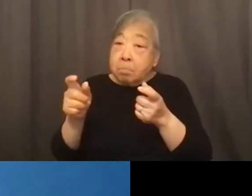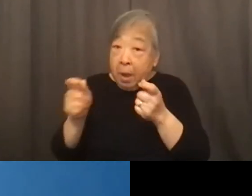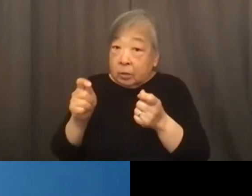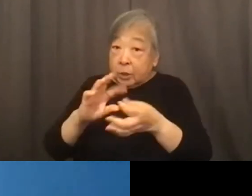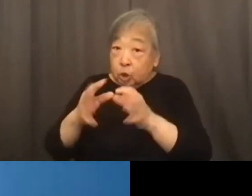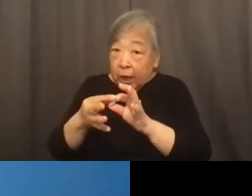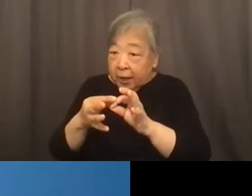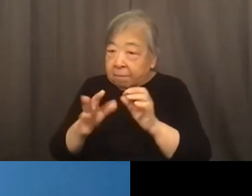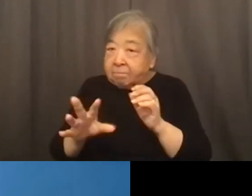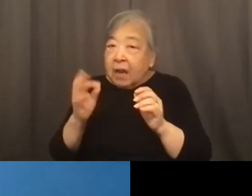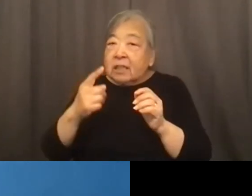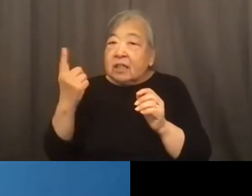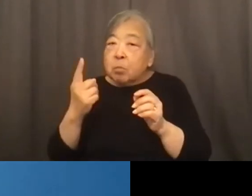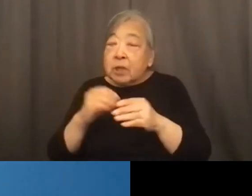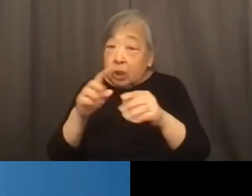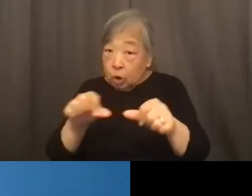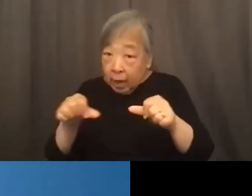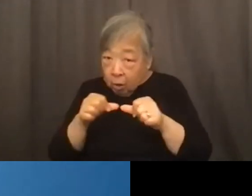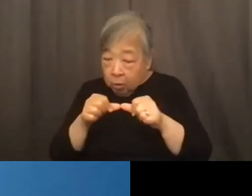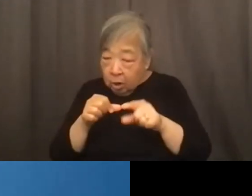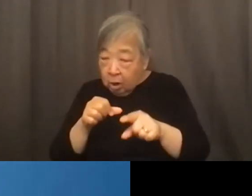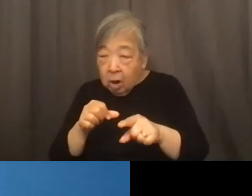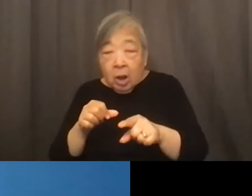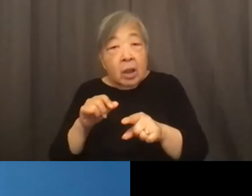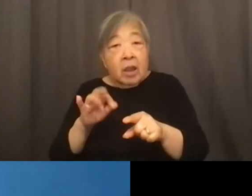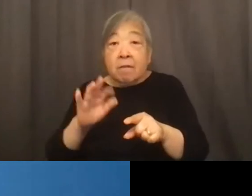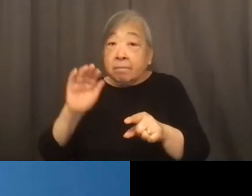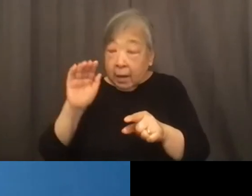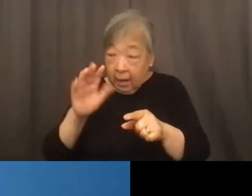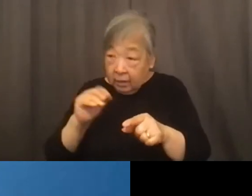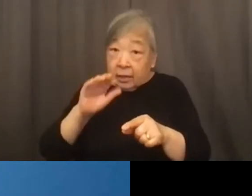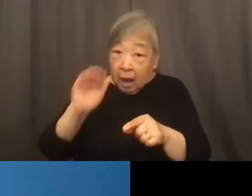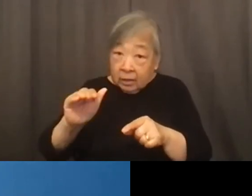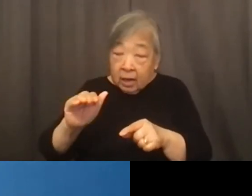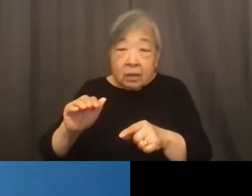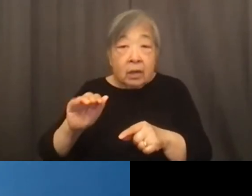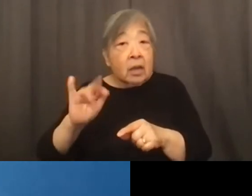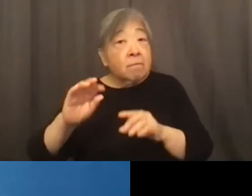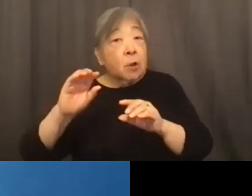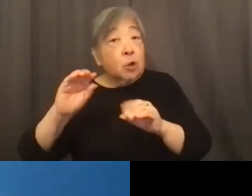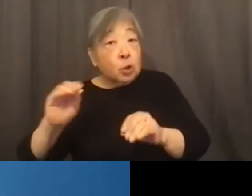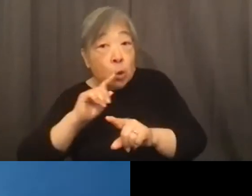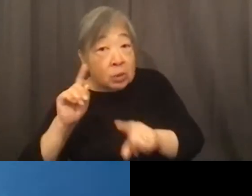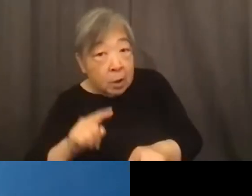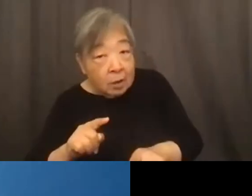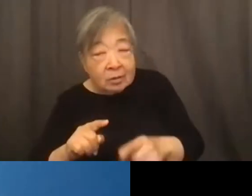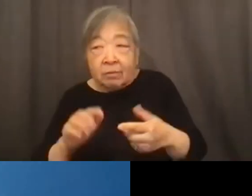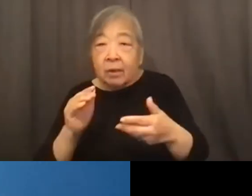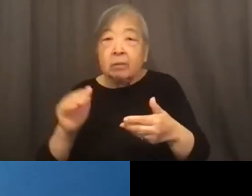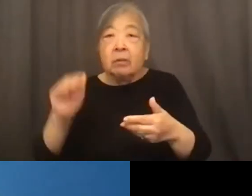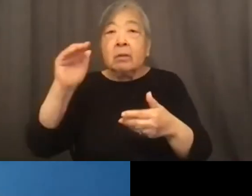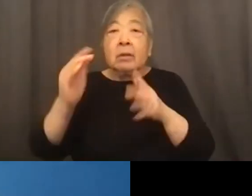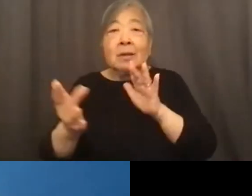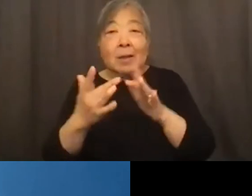involved in and if you don't get a response from that person then you definitely do want to come up the chain and reach out to me